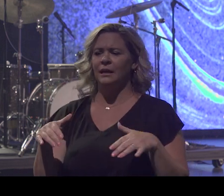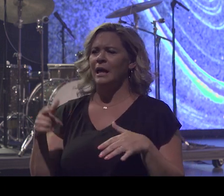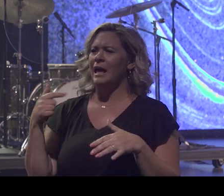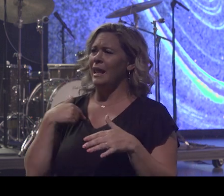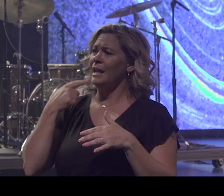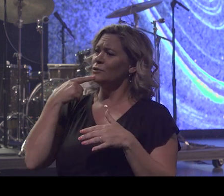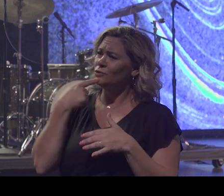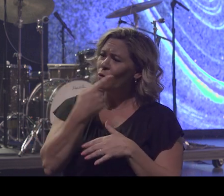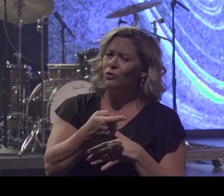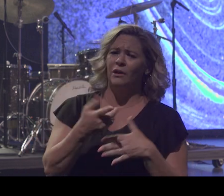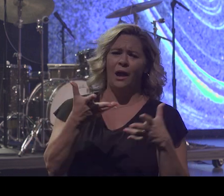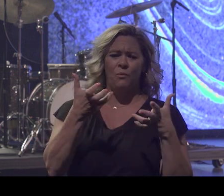not that lucky.